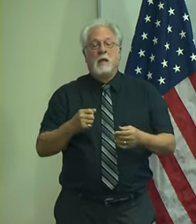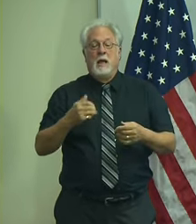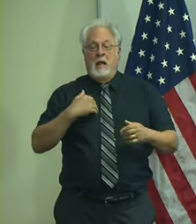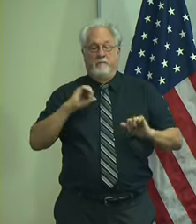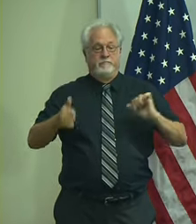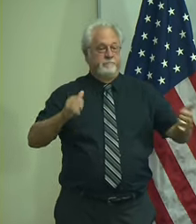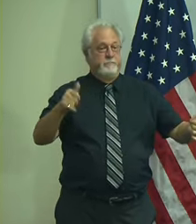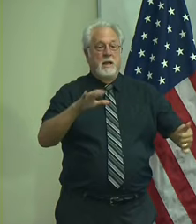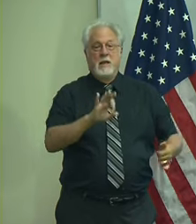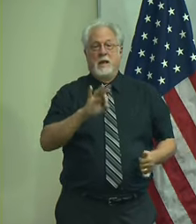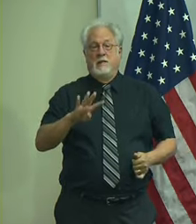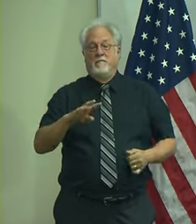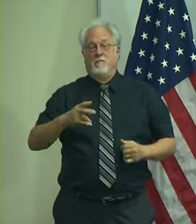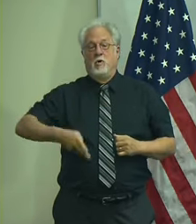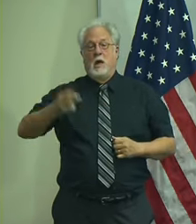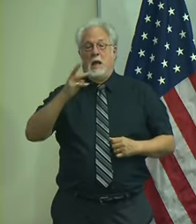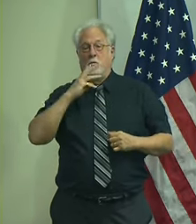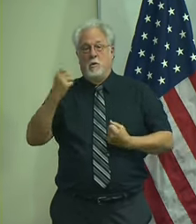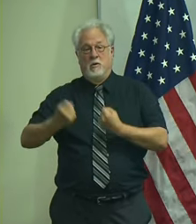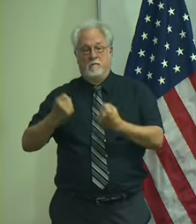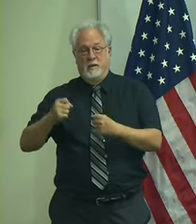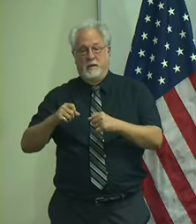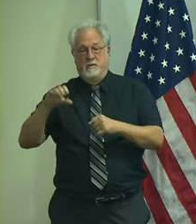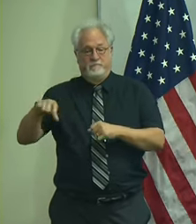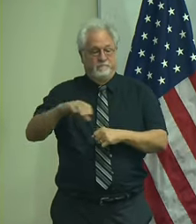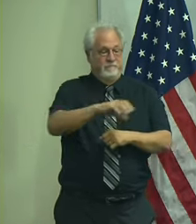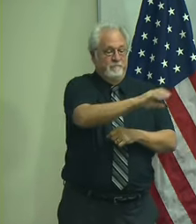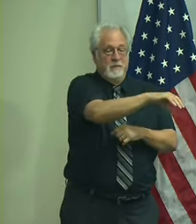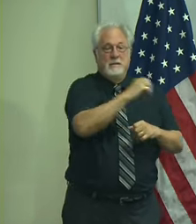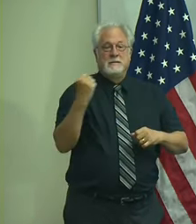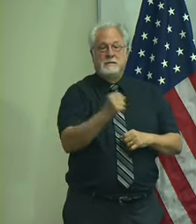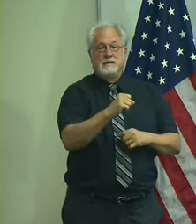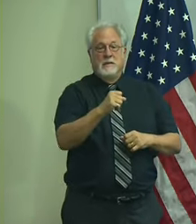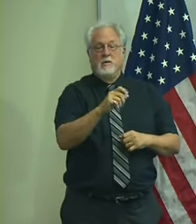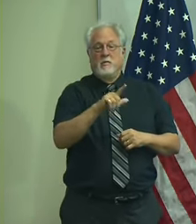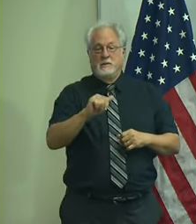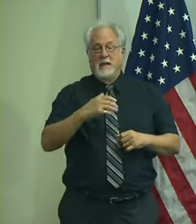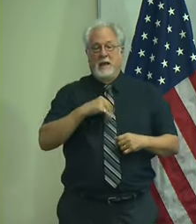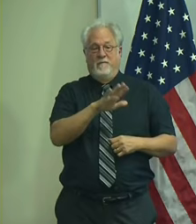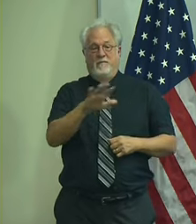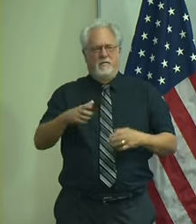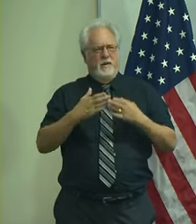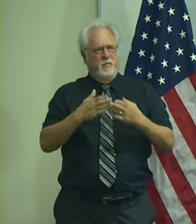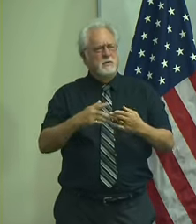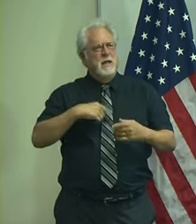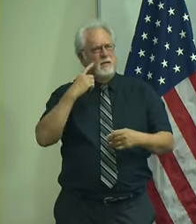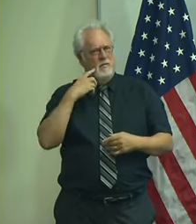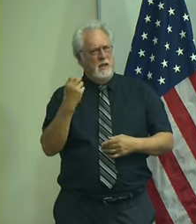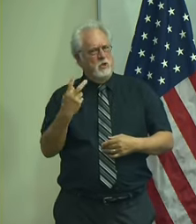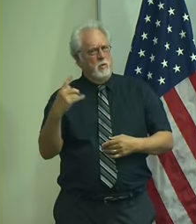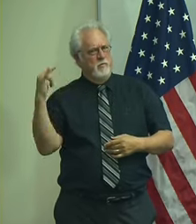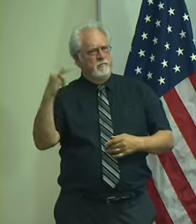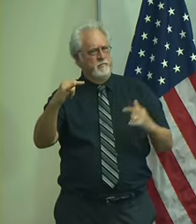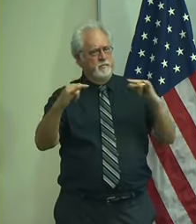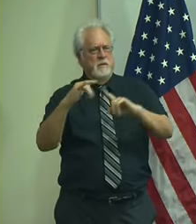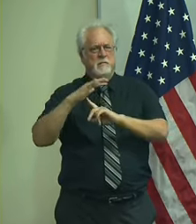94 high water vehicles across South Louisiana, also 55 boats, I think an even dozen aircraft.